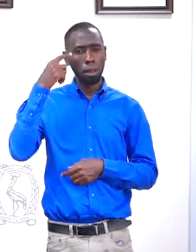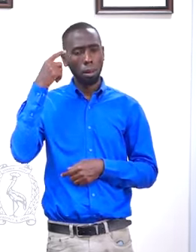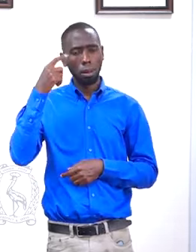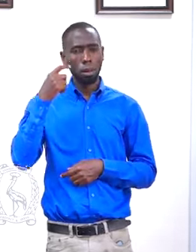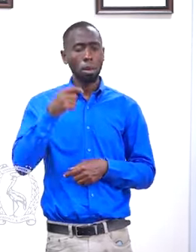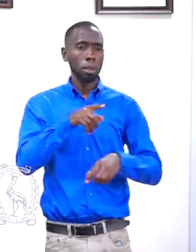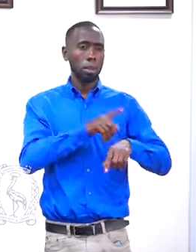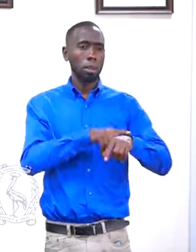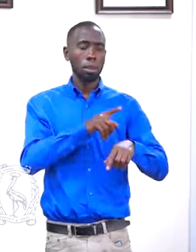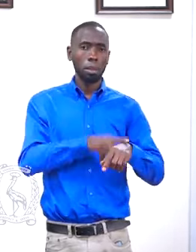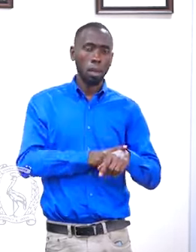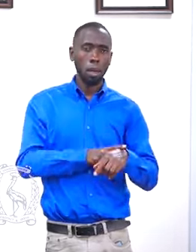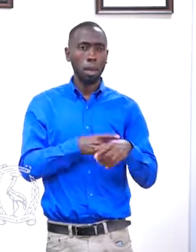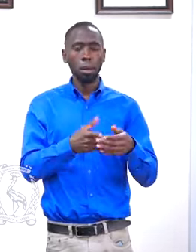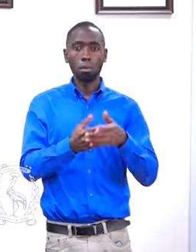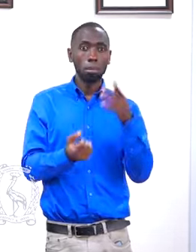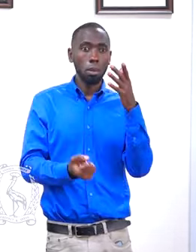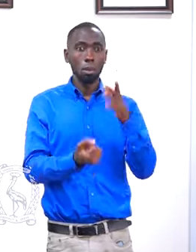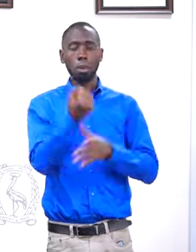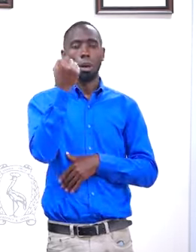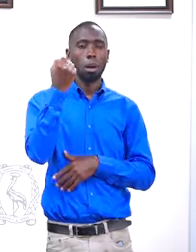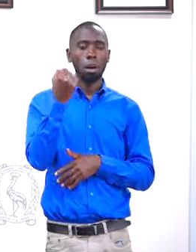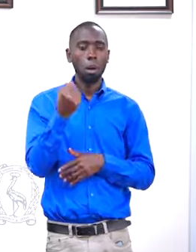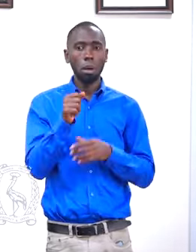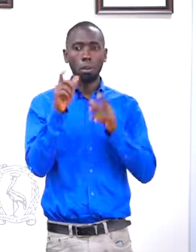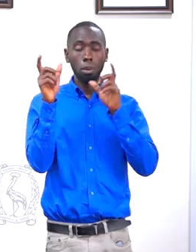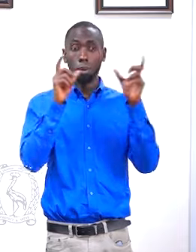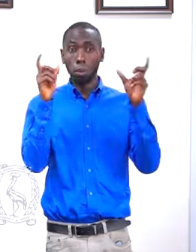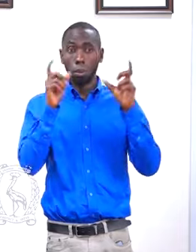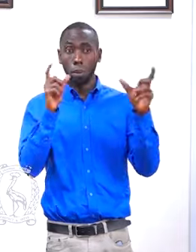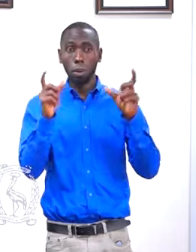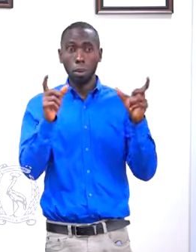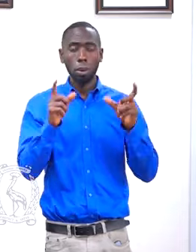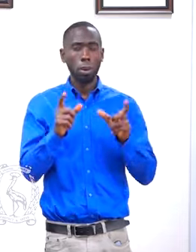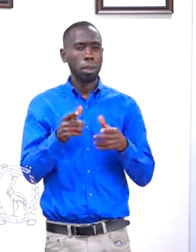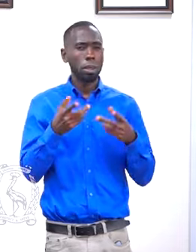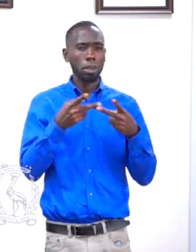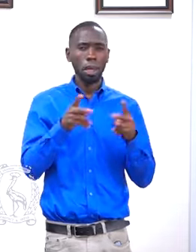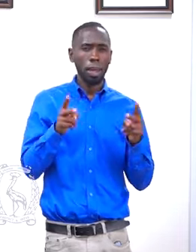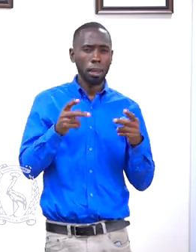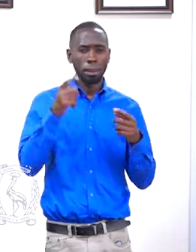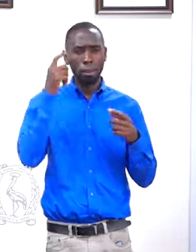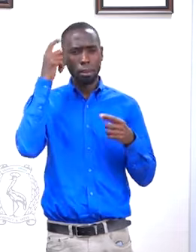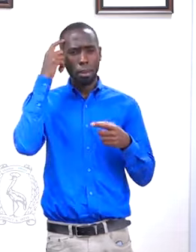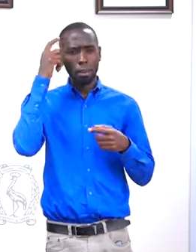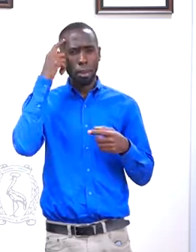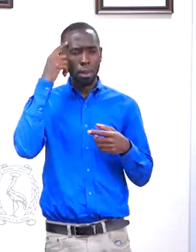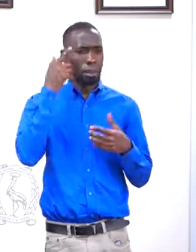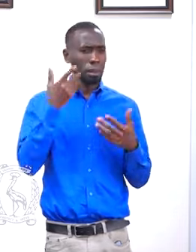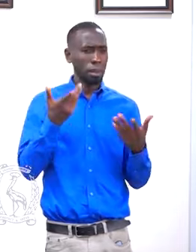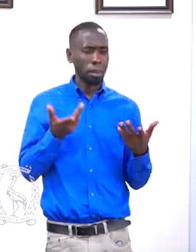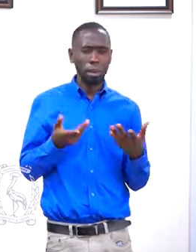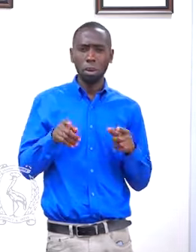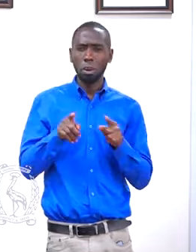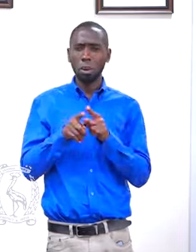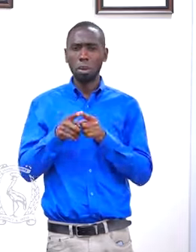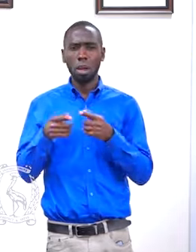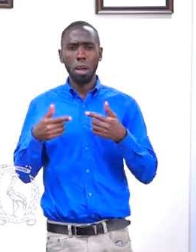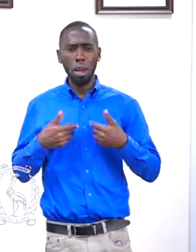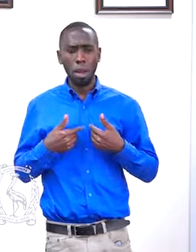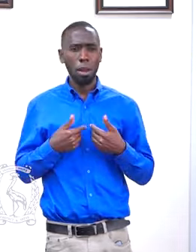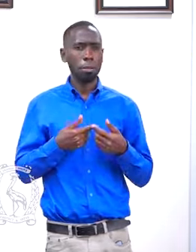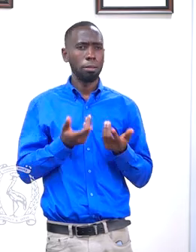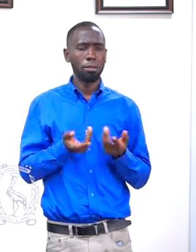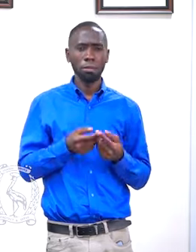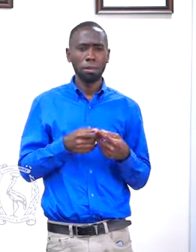the time she was waking up, she got, eh, inflammations and injuries along her private